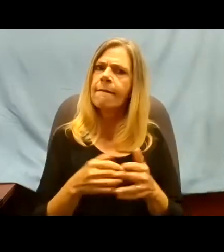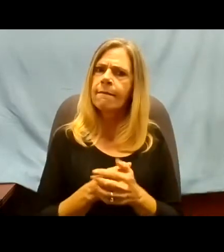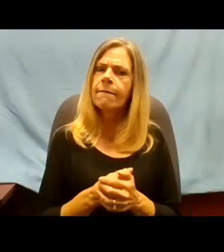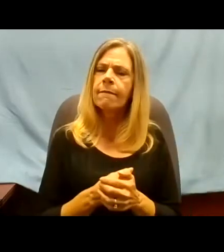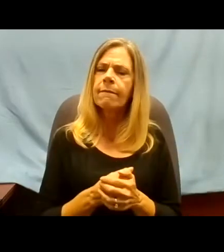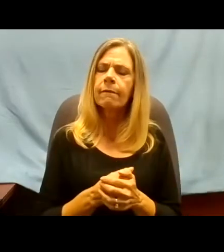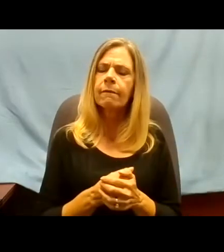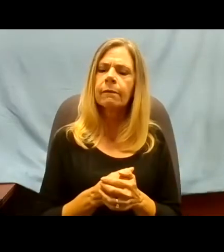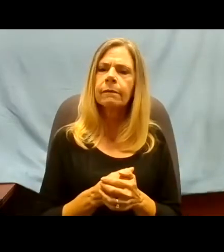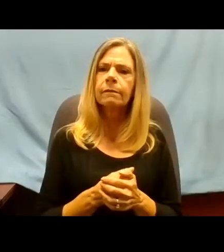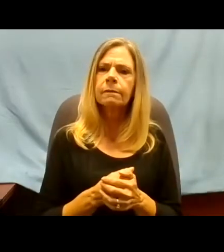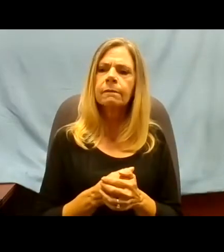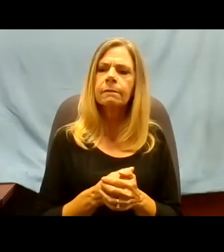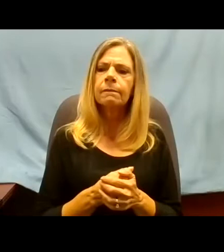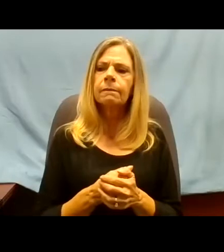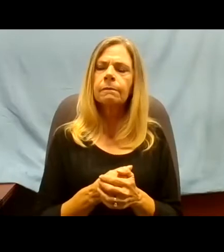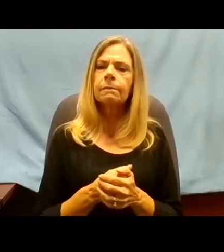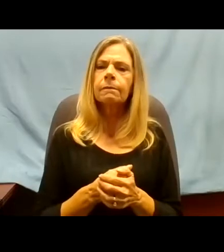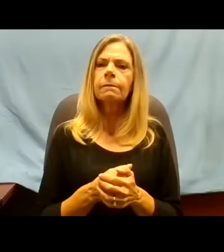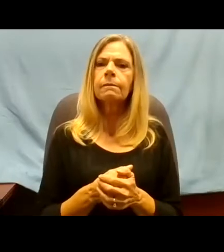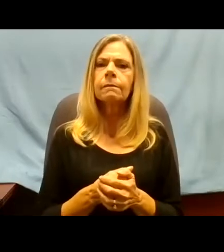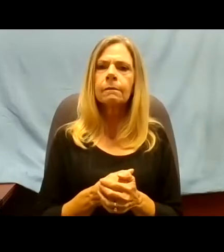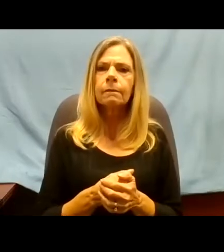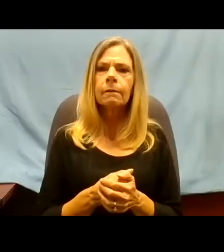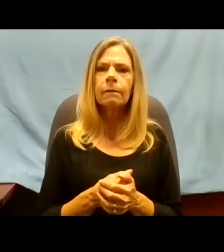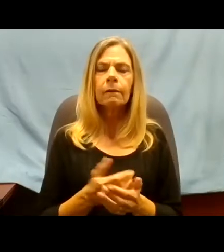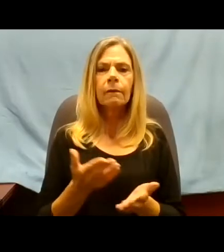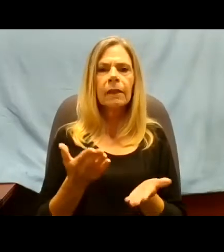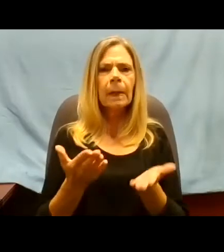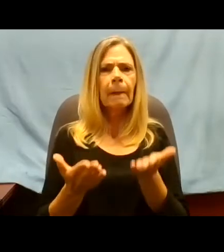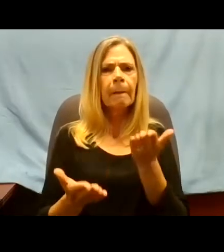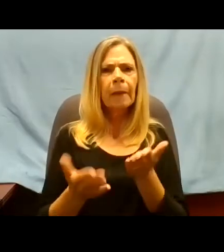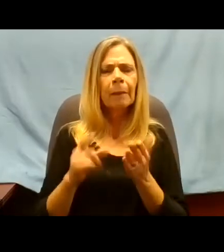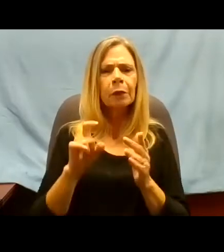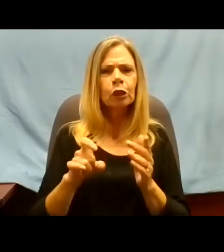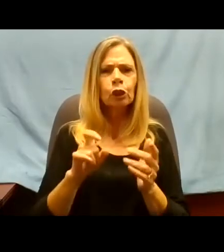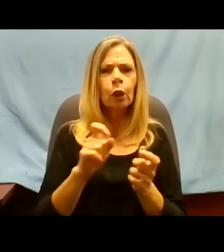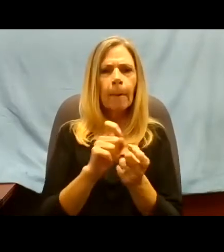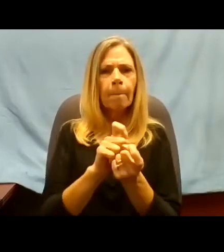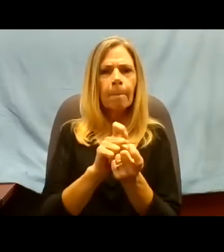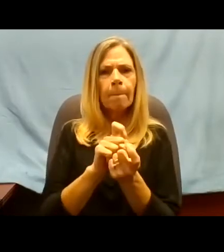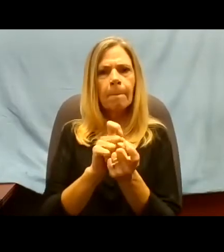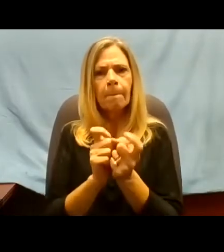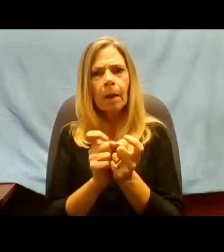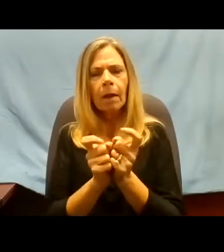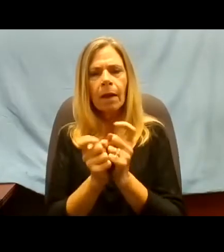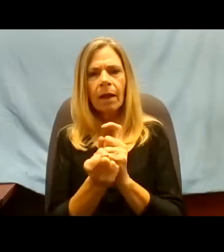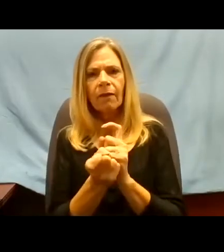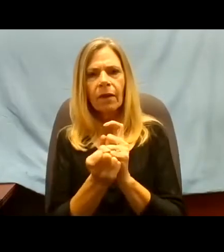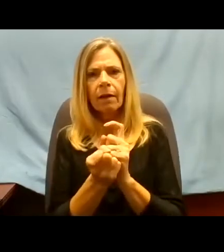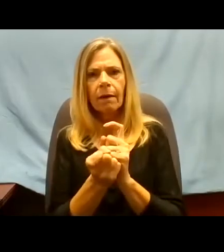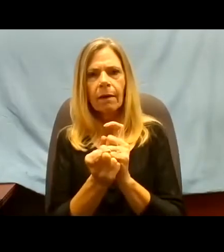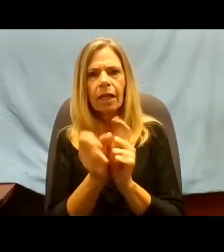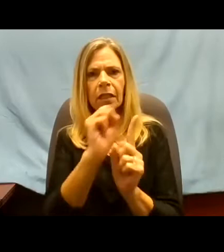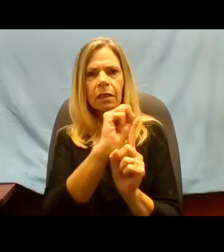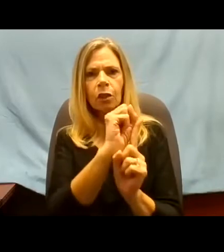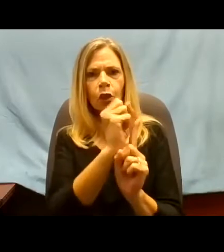Perhaps we should modify our circumstances to fit our dreams.